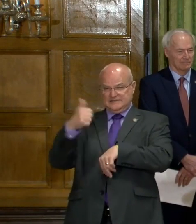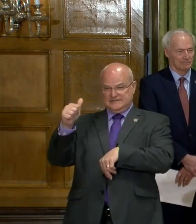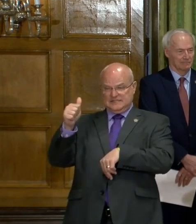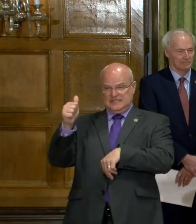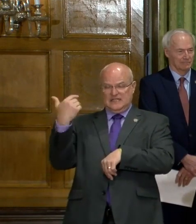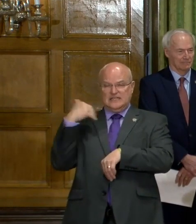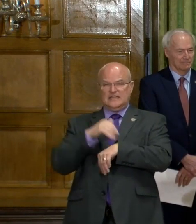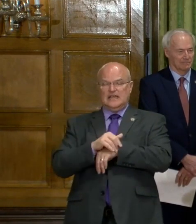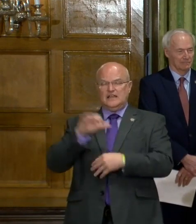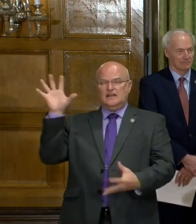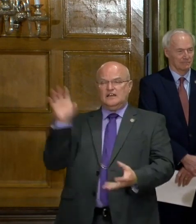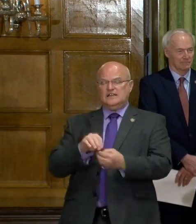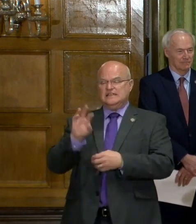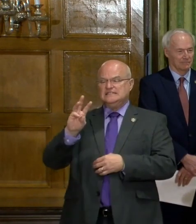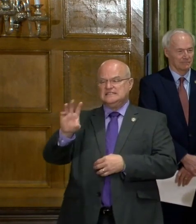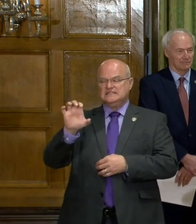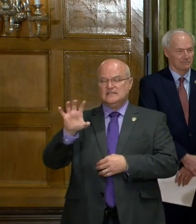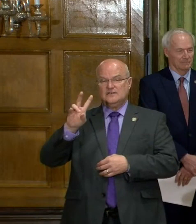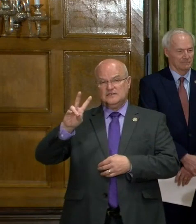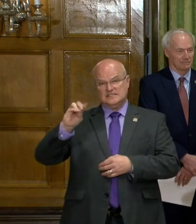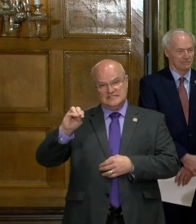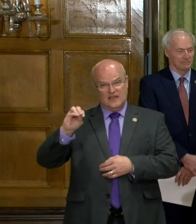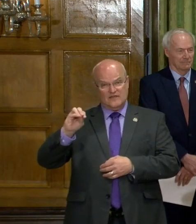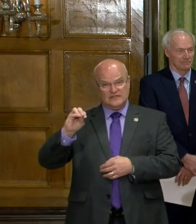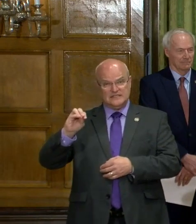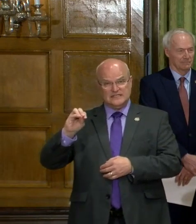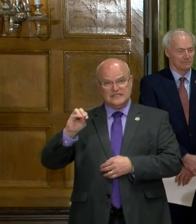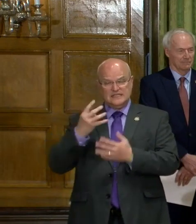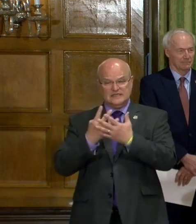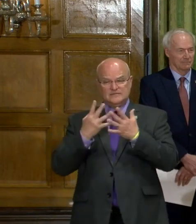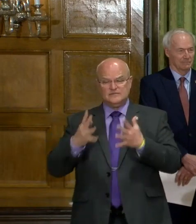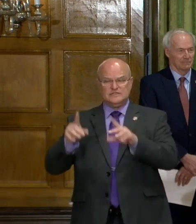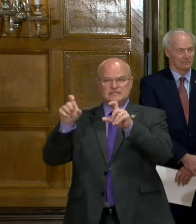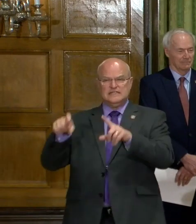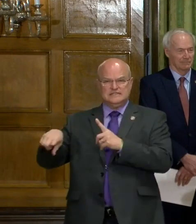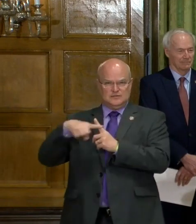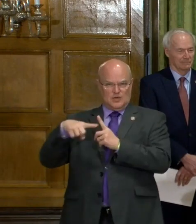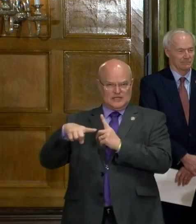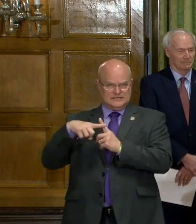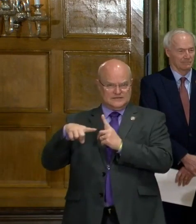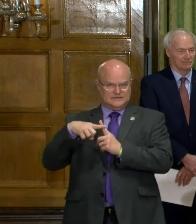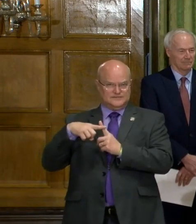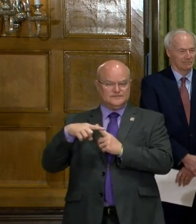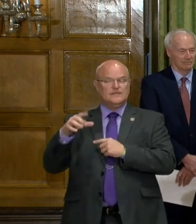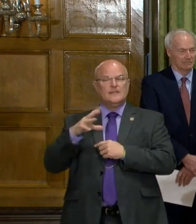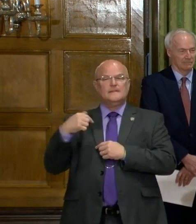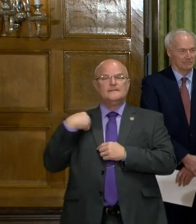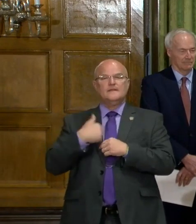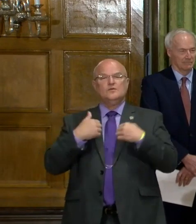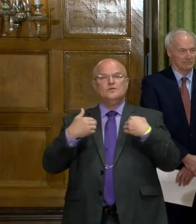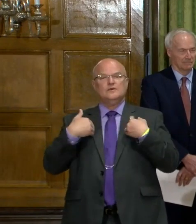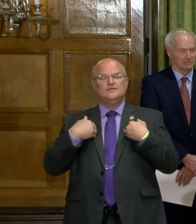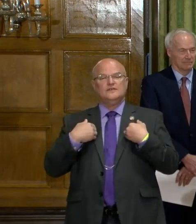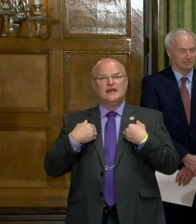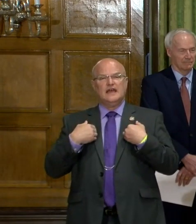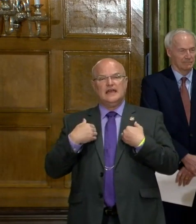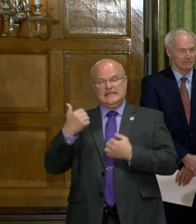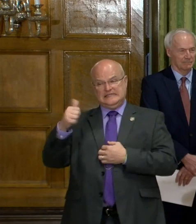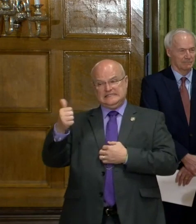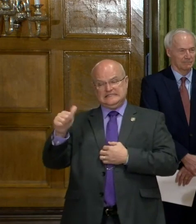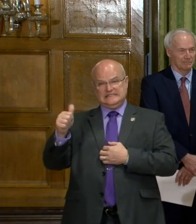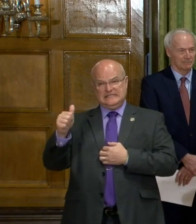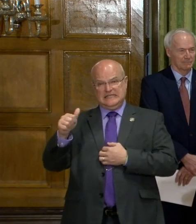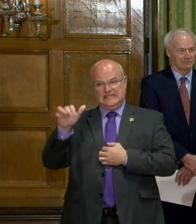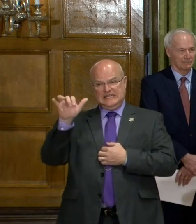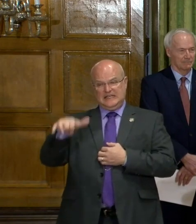had a total of 670 inmates who tested positive, and we've had at least 10